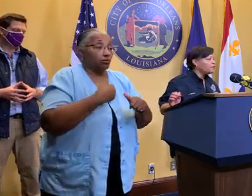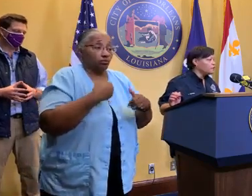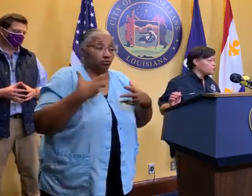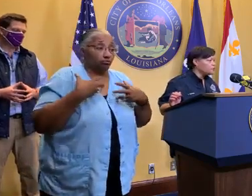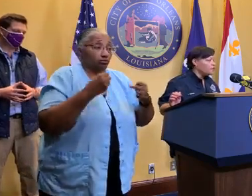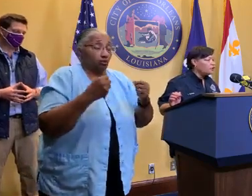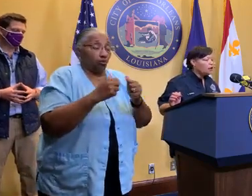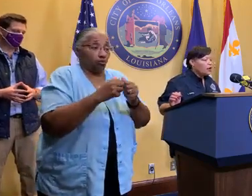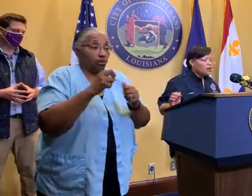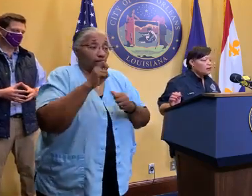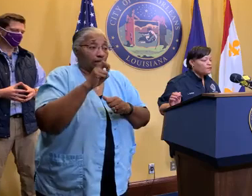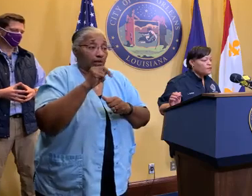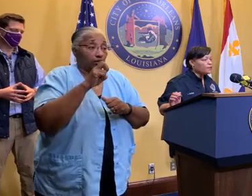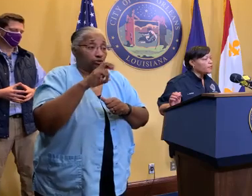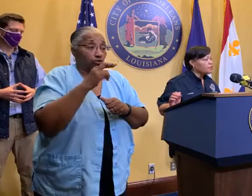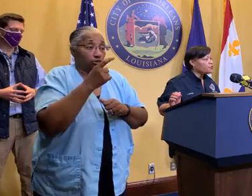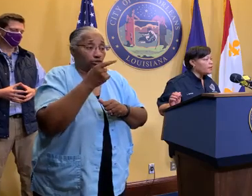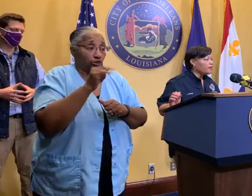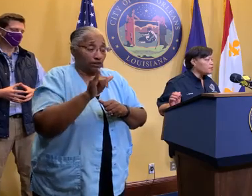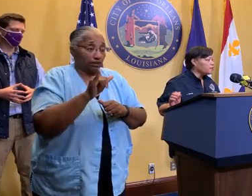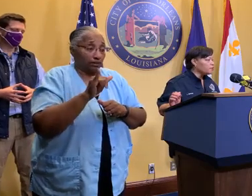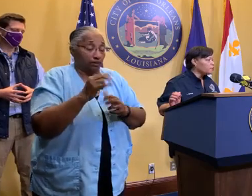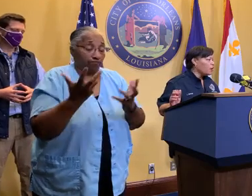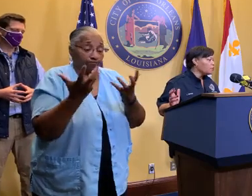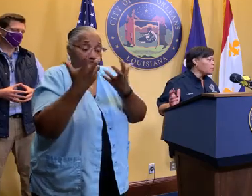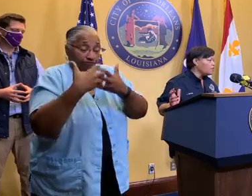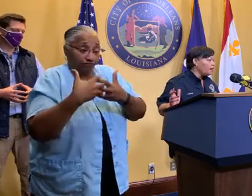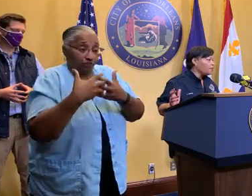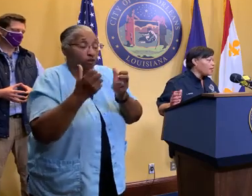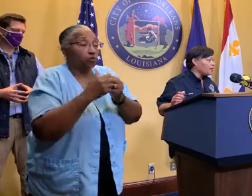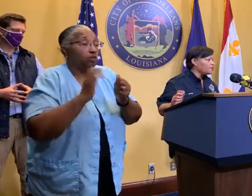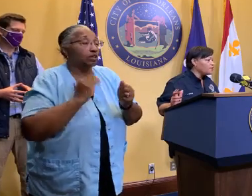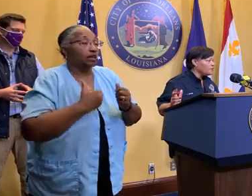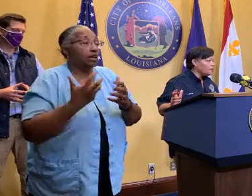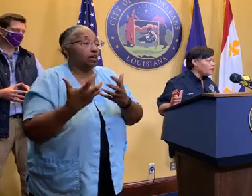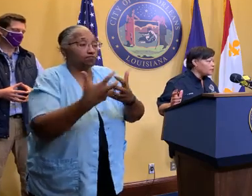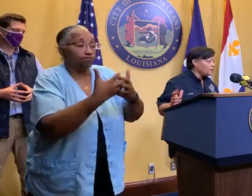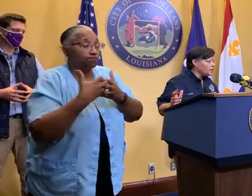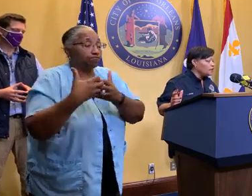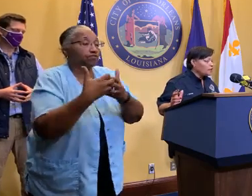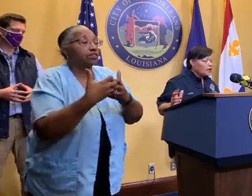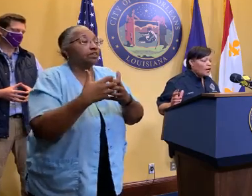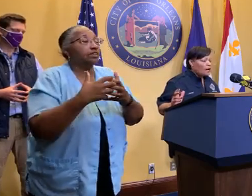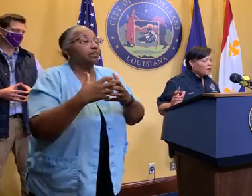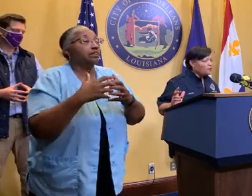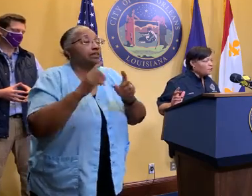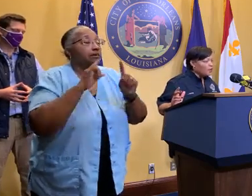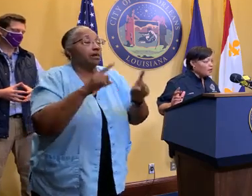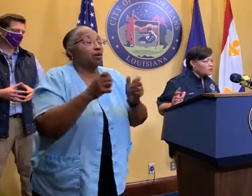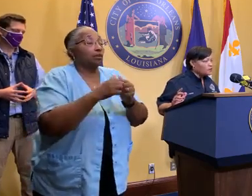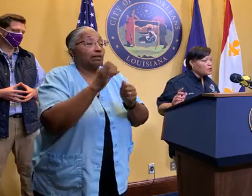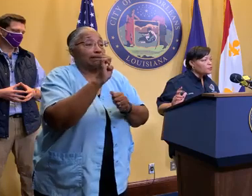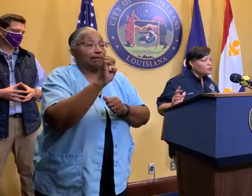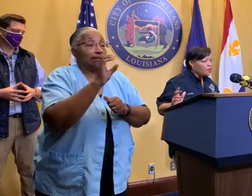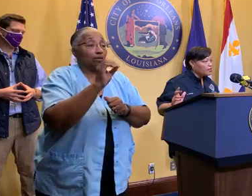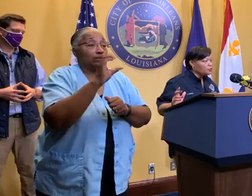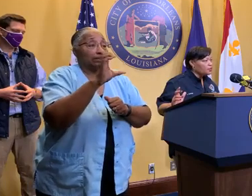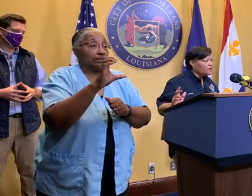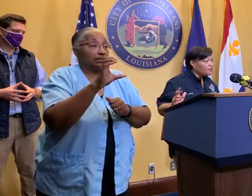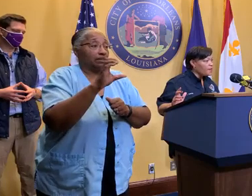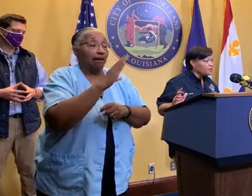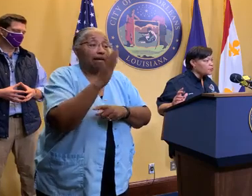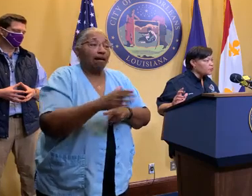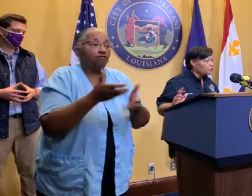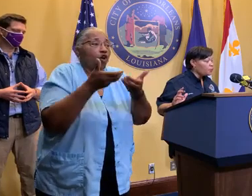frankly, with Entrygy. integrated into our unified command within the EOC, never lost a communication